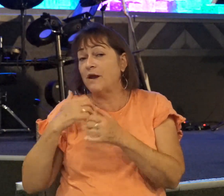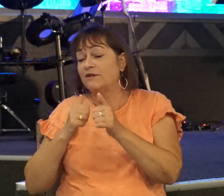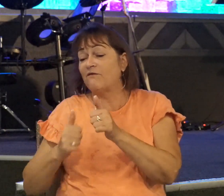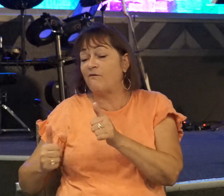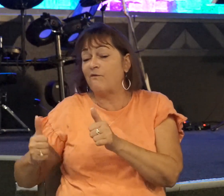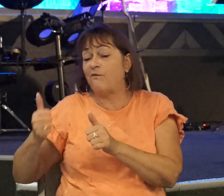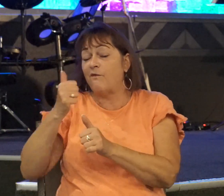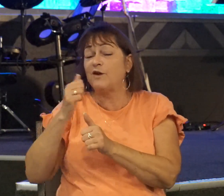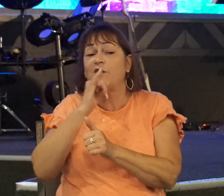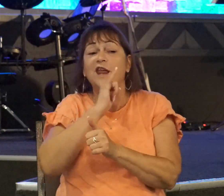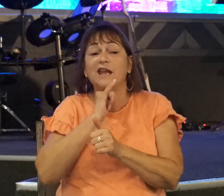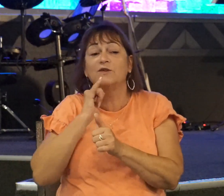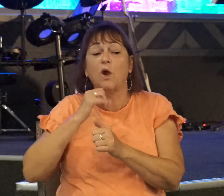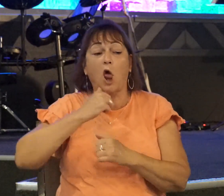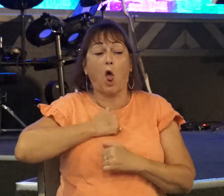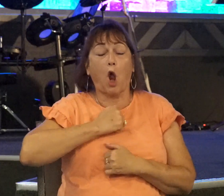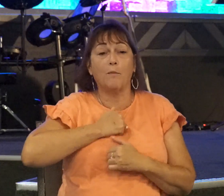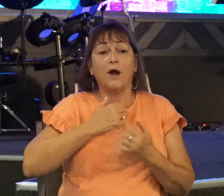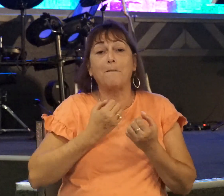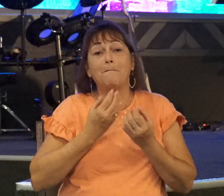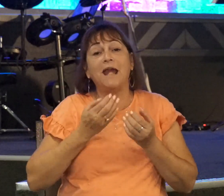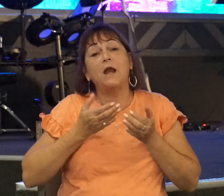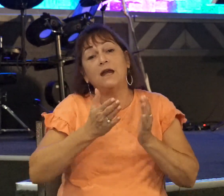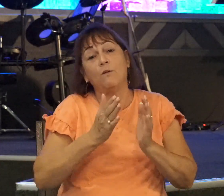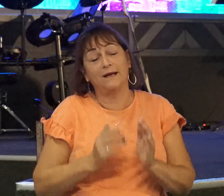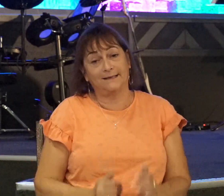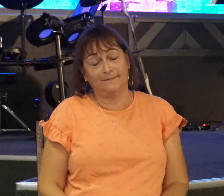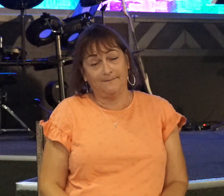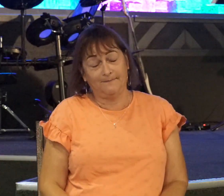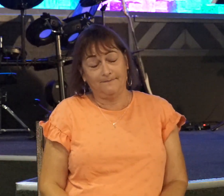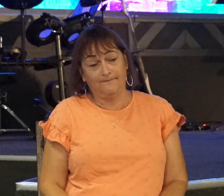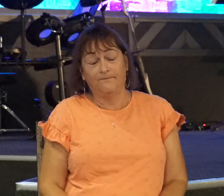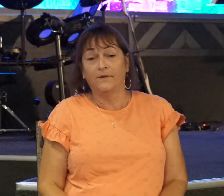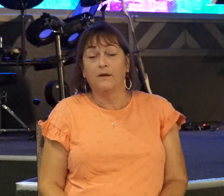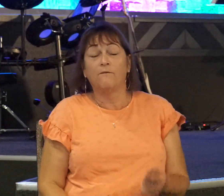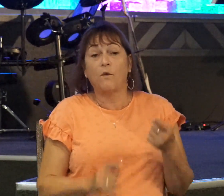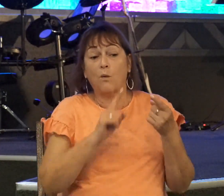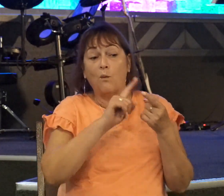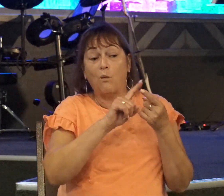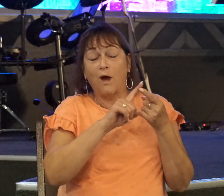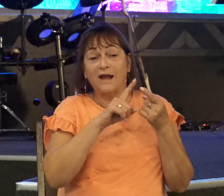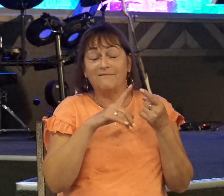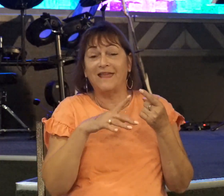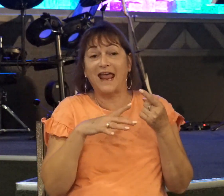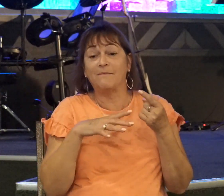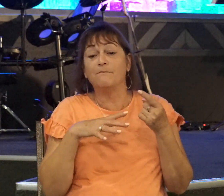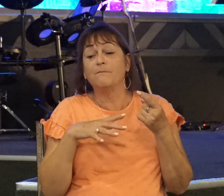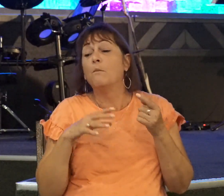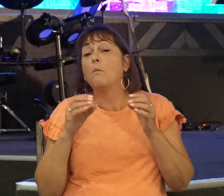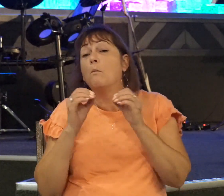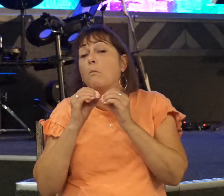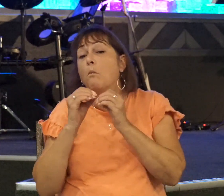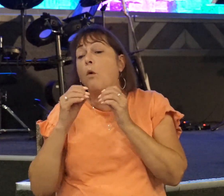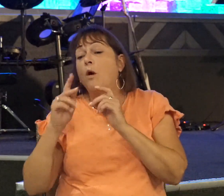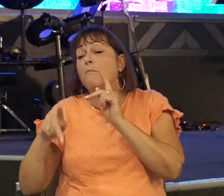Israelite army in many ways. For one, they outnumbered the children of Israel big time.